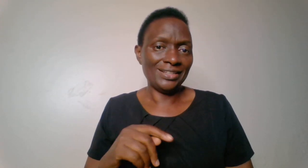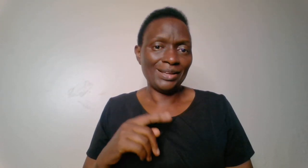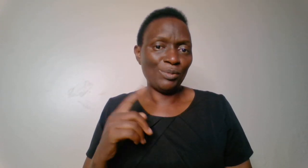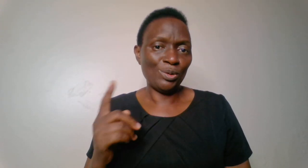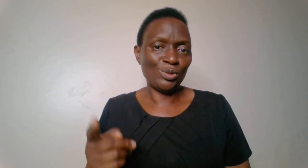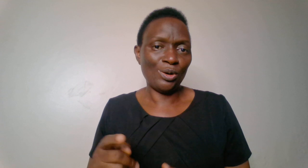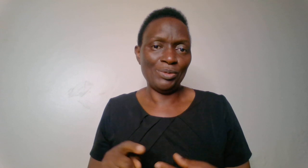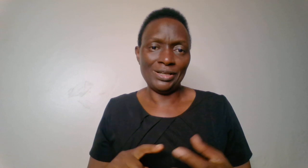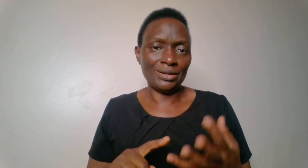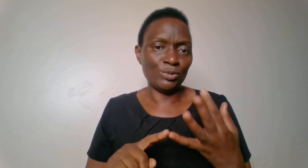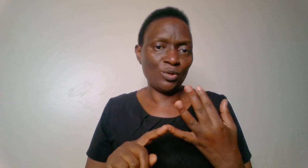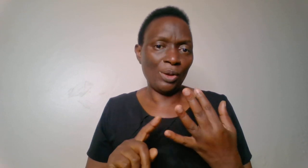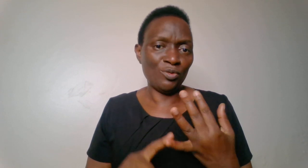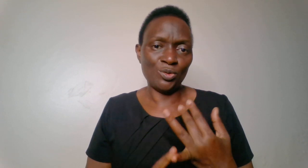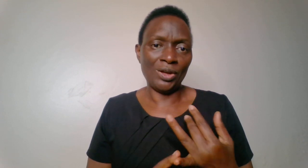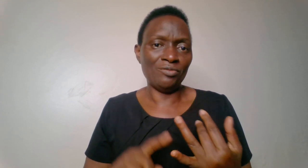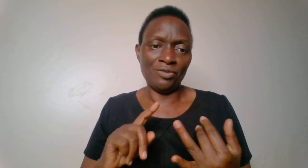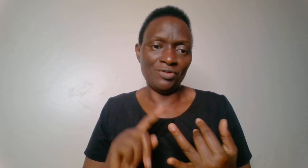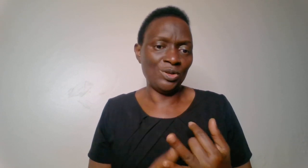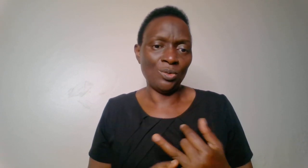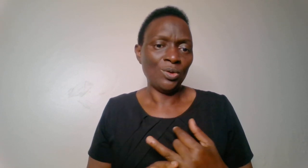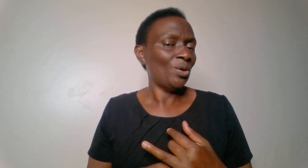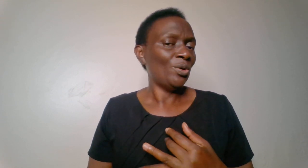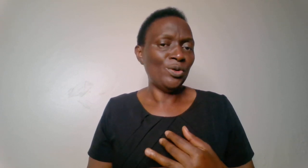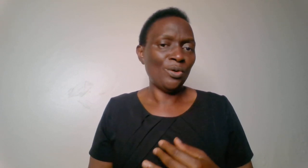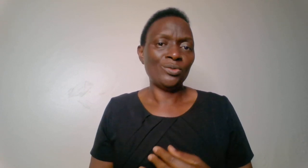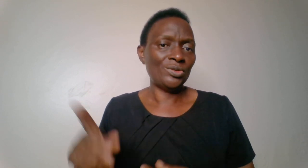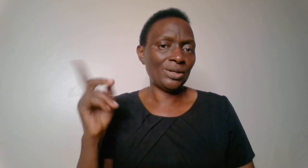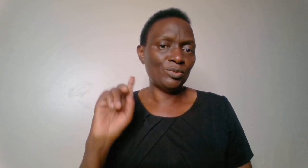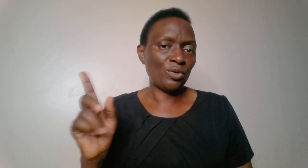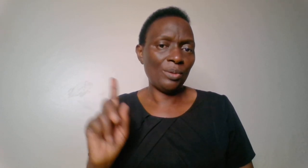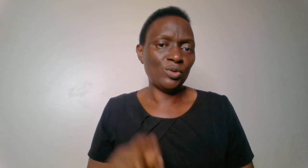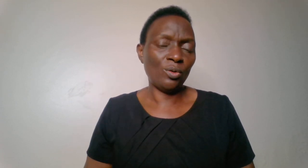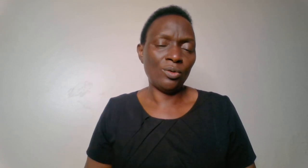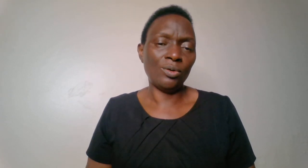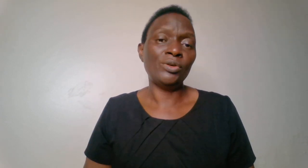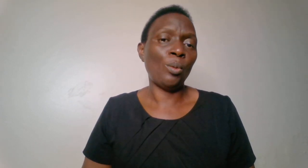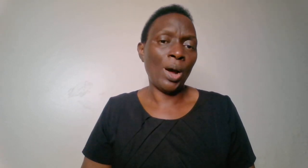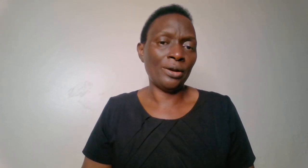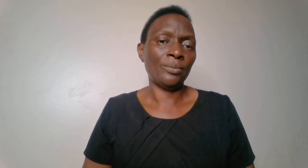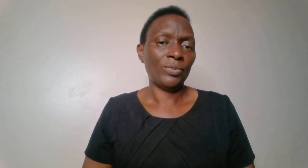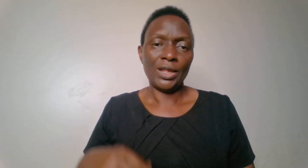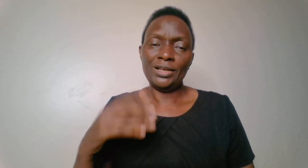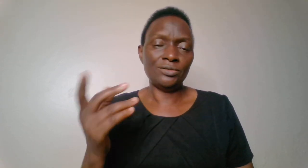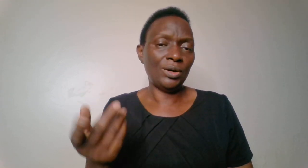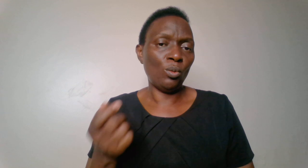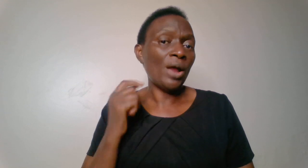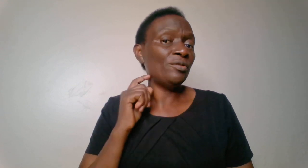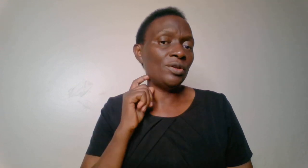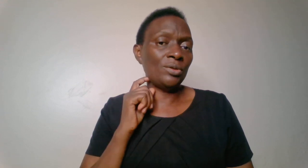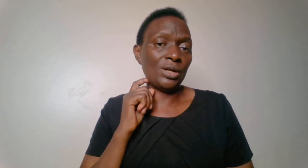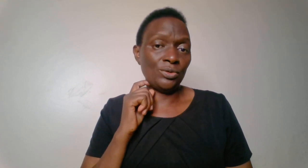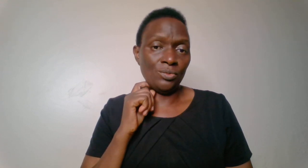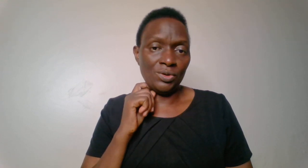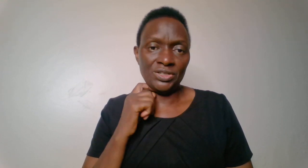There is someone who told me they subscribe to every video. No, you subscribe to only one. Each one video that you watch,